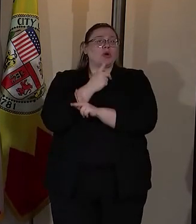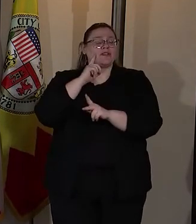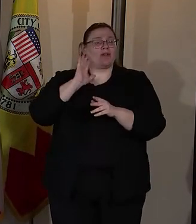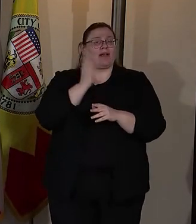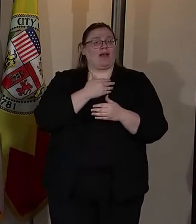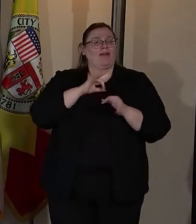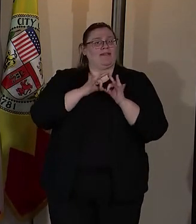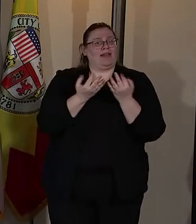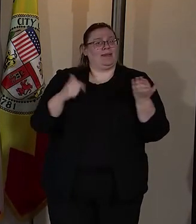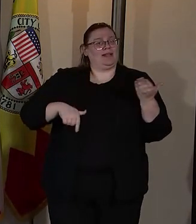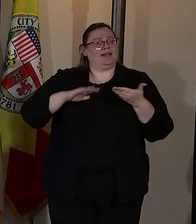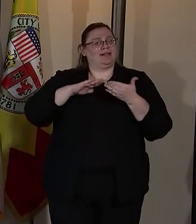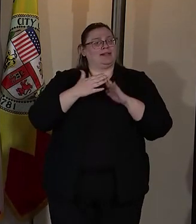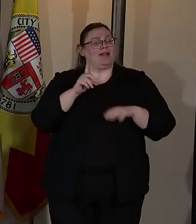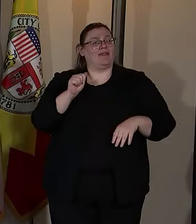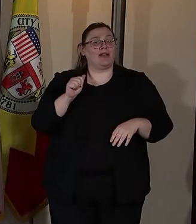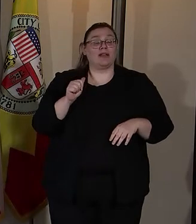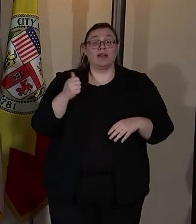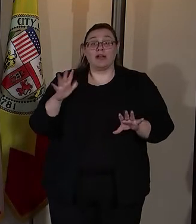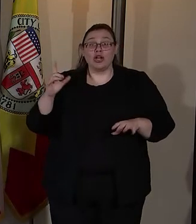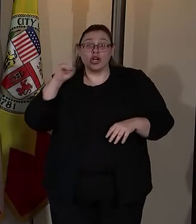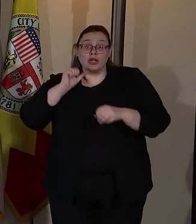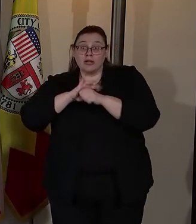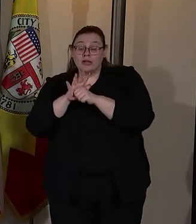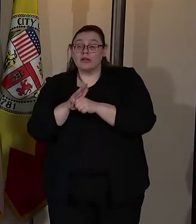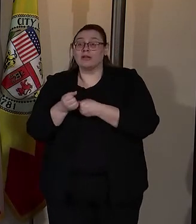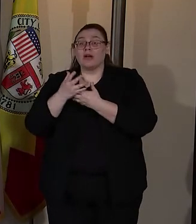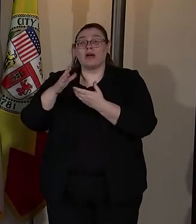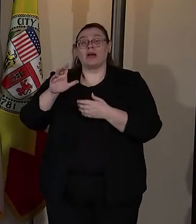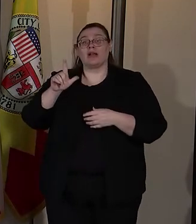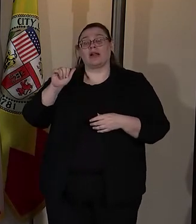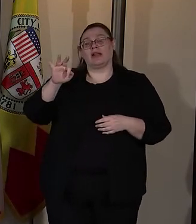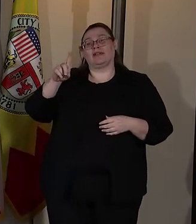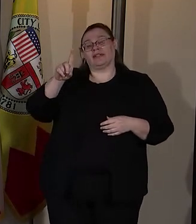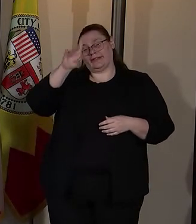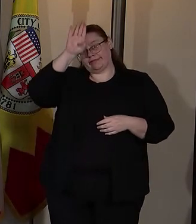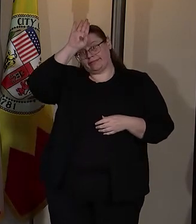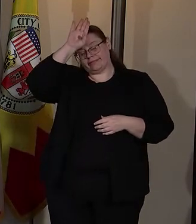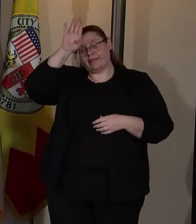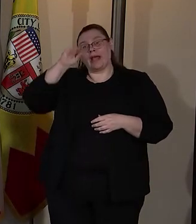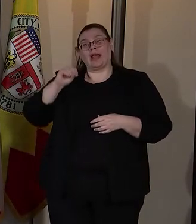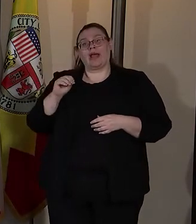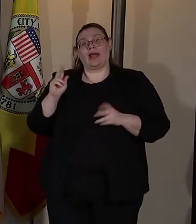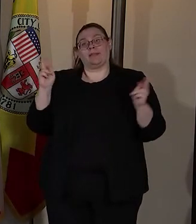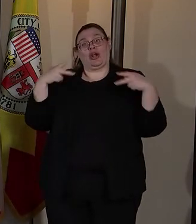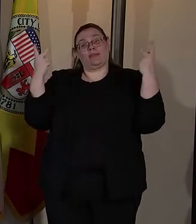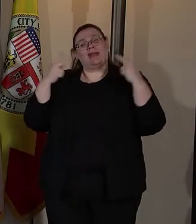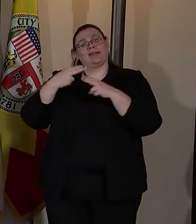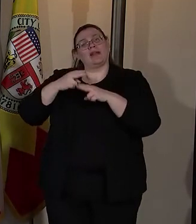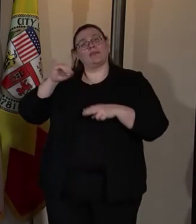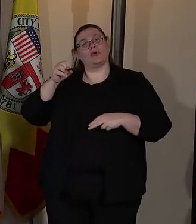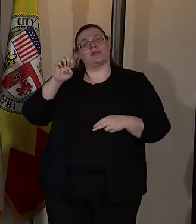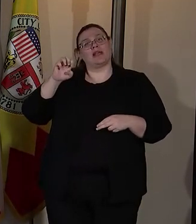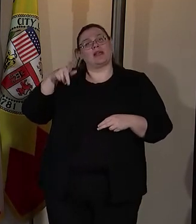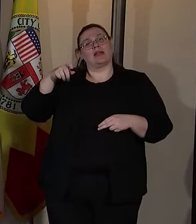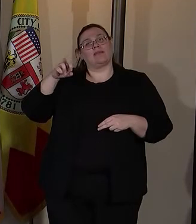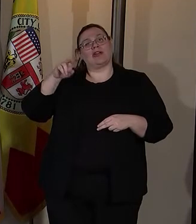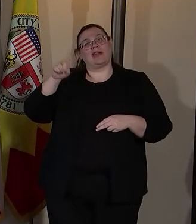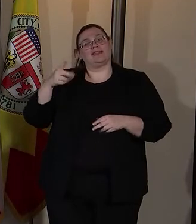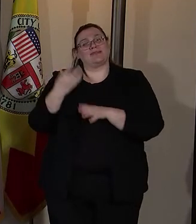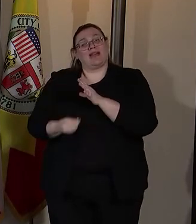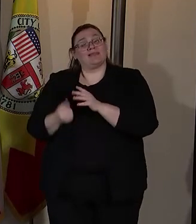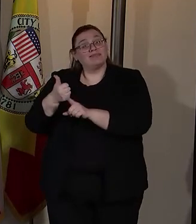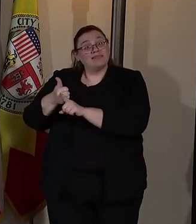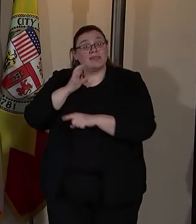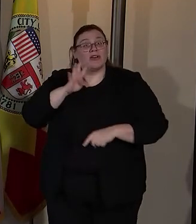as we learned that the virus had taken from us LAFD firefighter and paramedic Jose Perez 44 years of